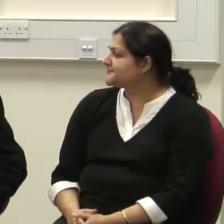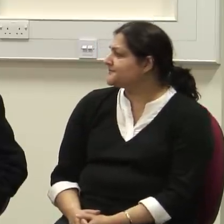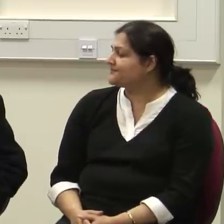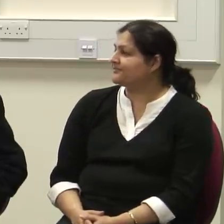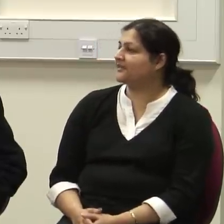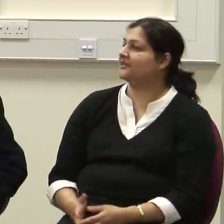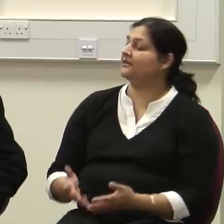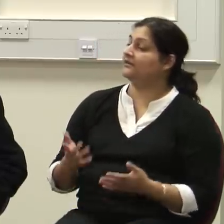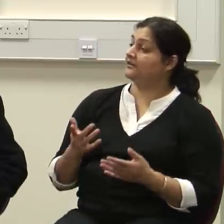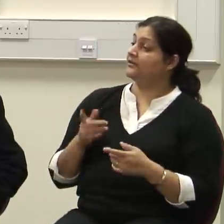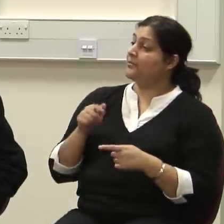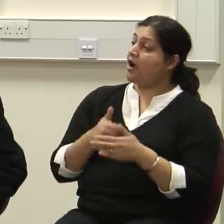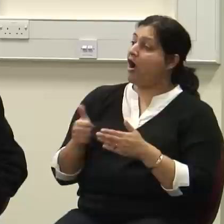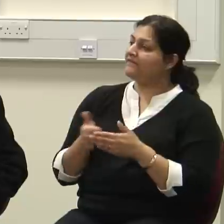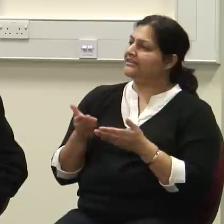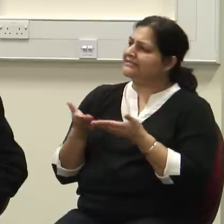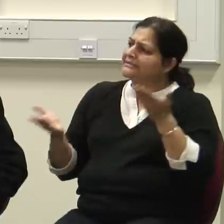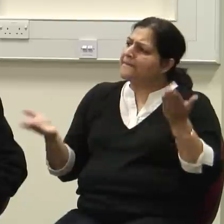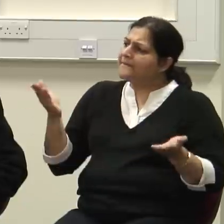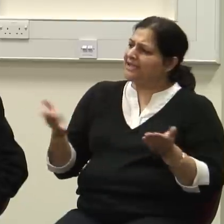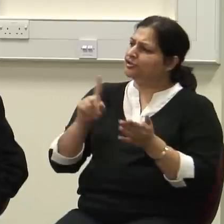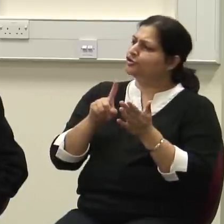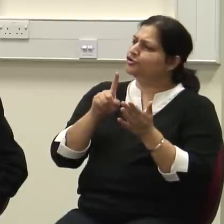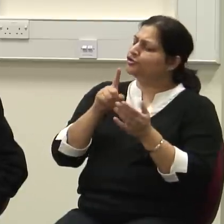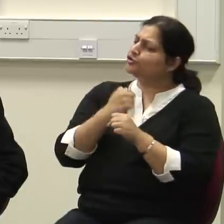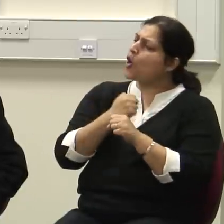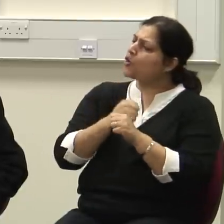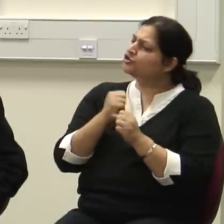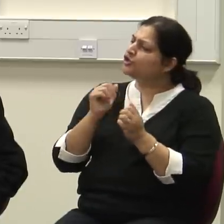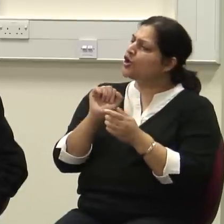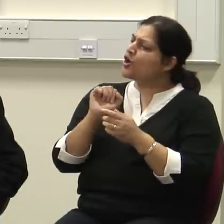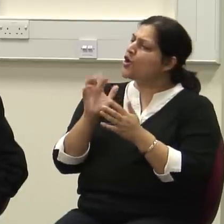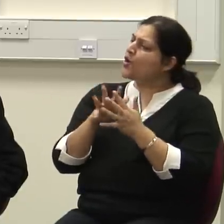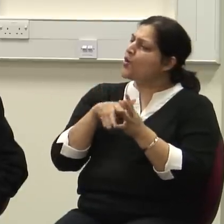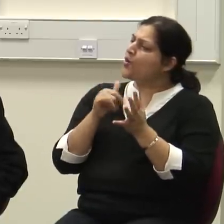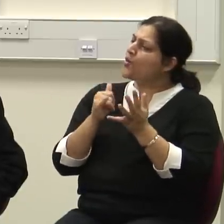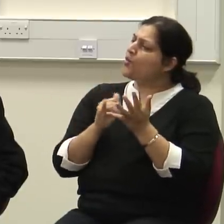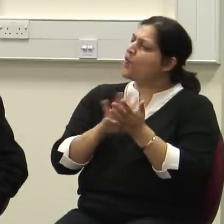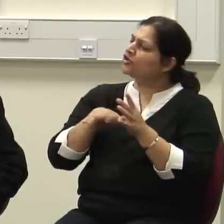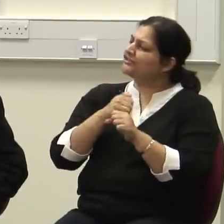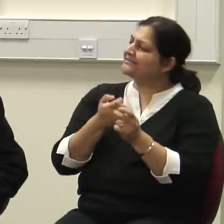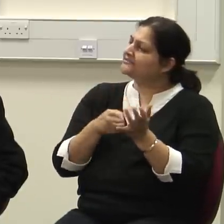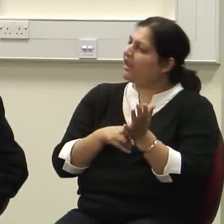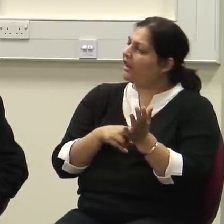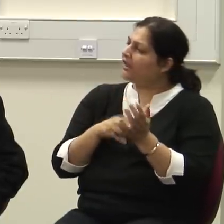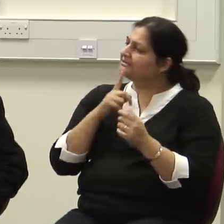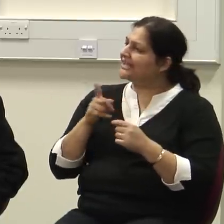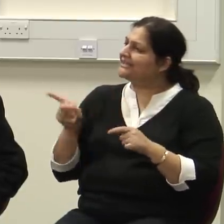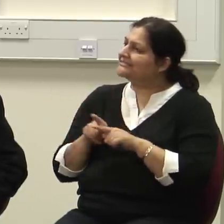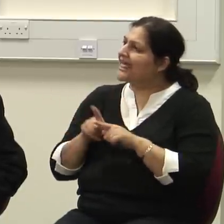And it's often being compared, George Washington compared it, to a dangerous master. The state is a dangerous master, because it's like fire.